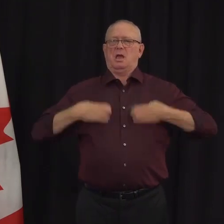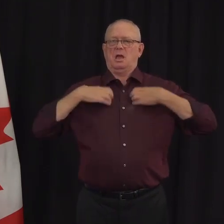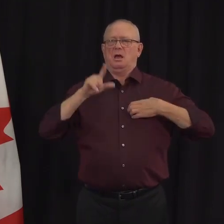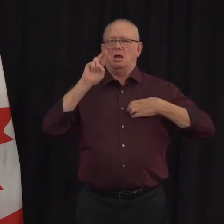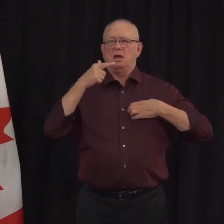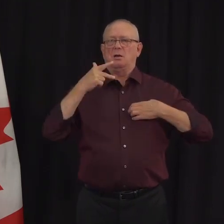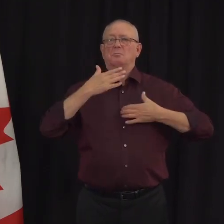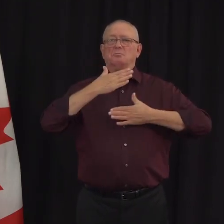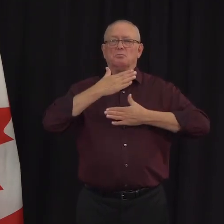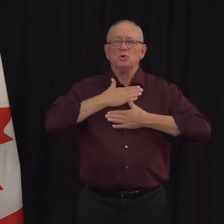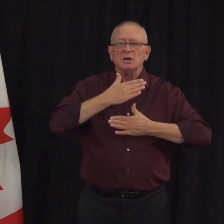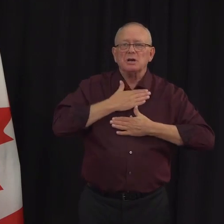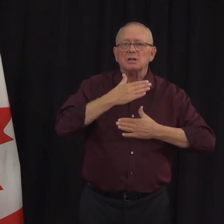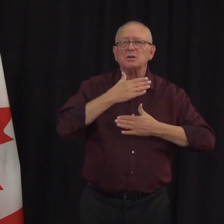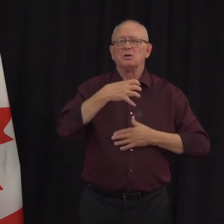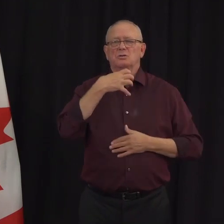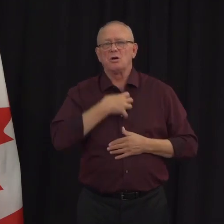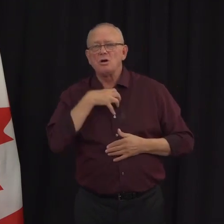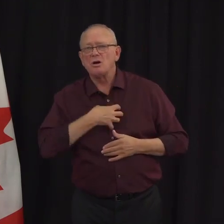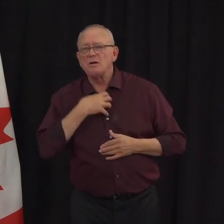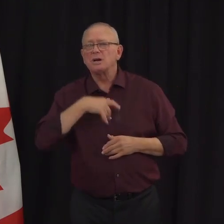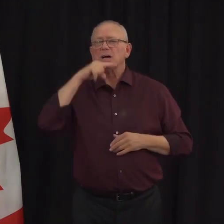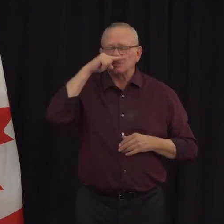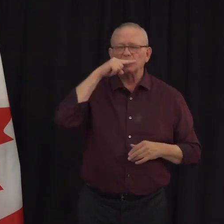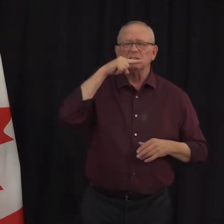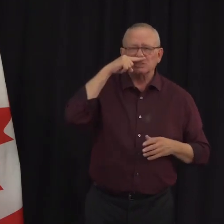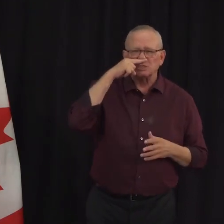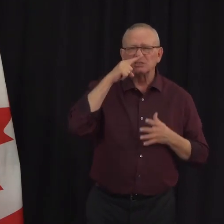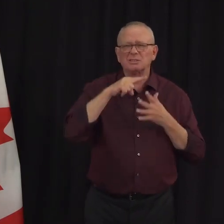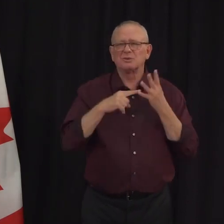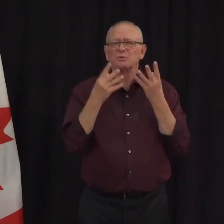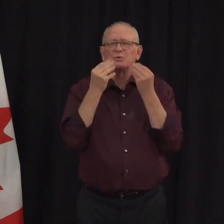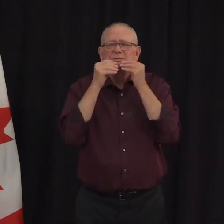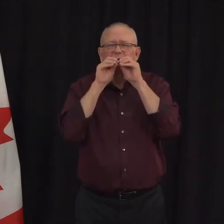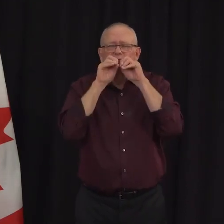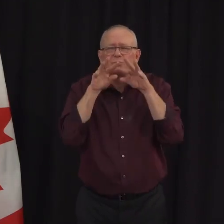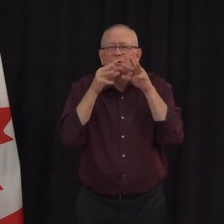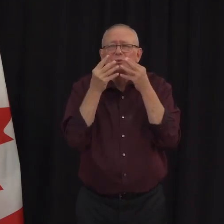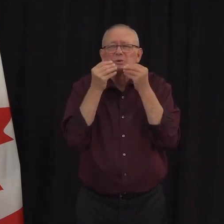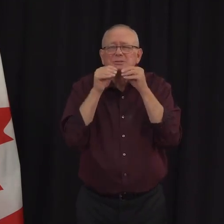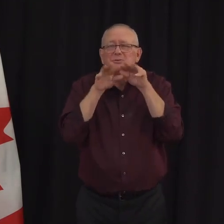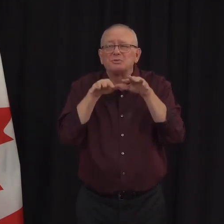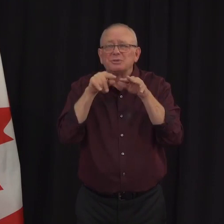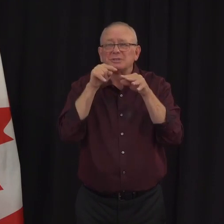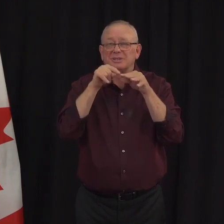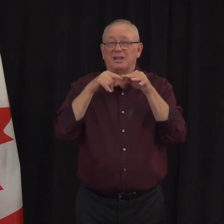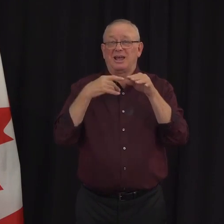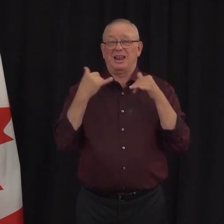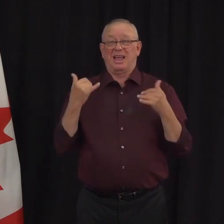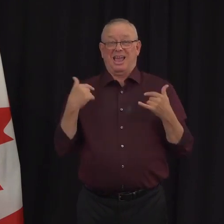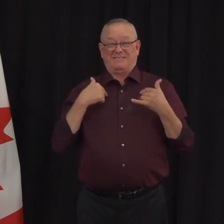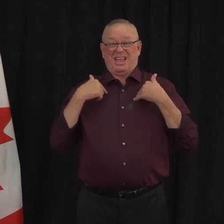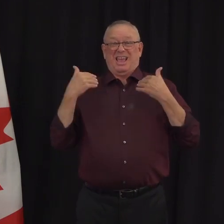cough or sneeze and tiny droplets of liquid go into the air. If a person has the virus, it can be